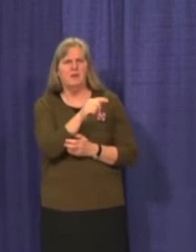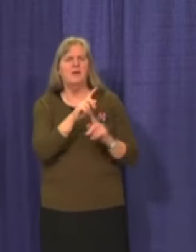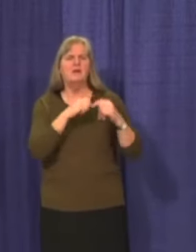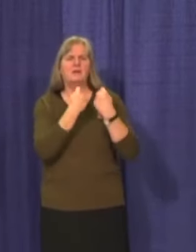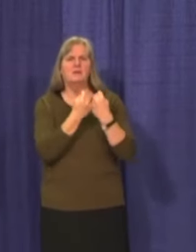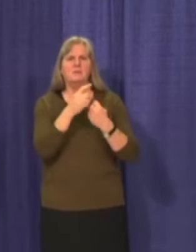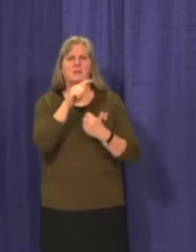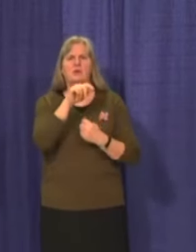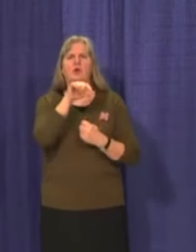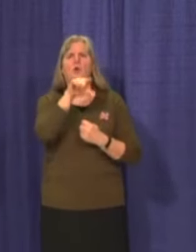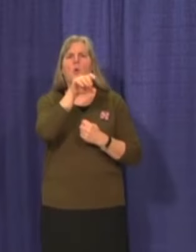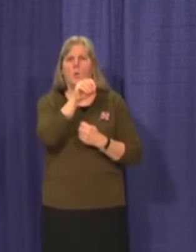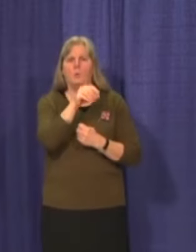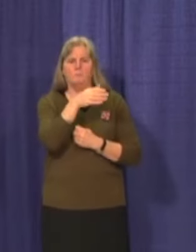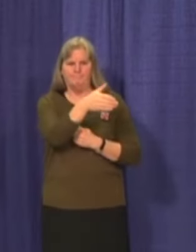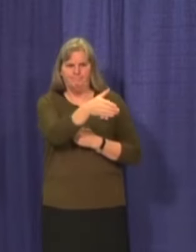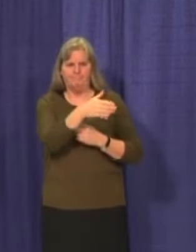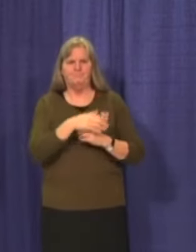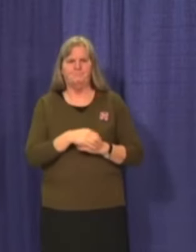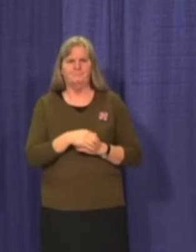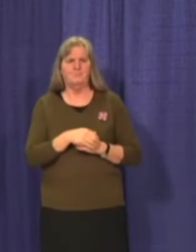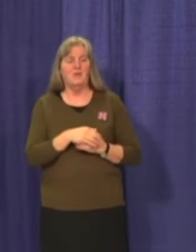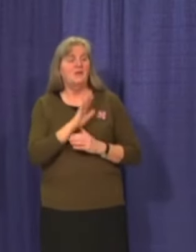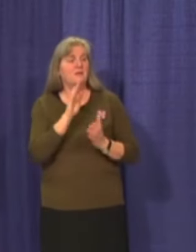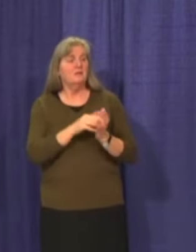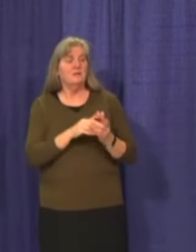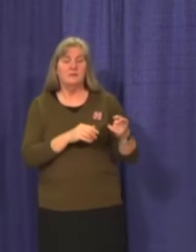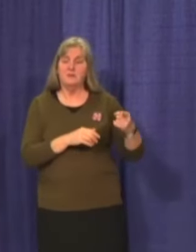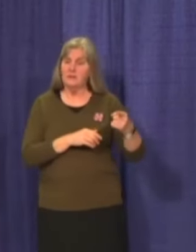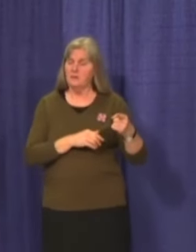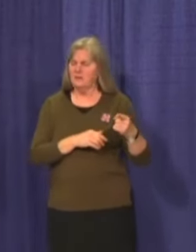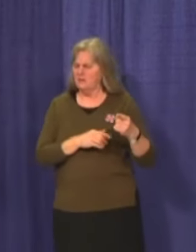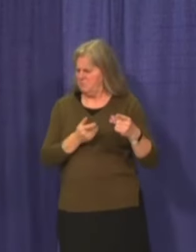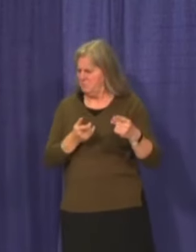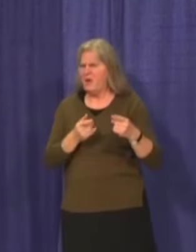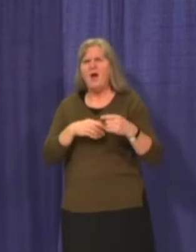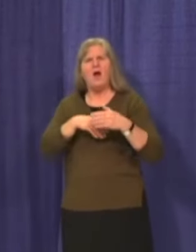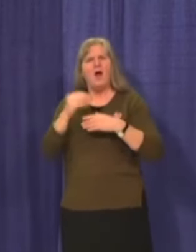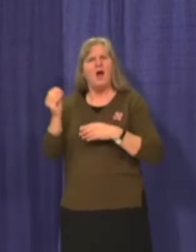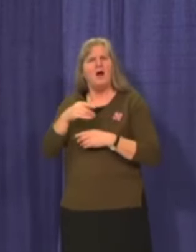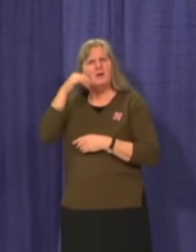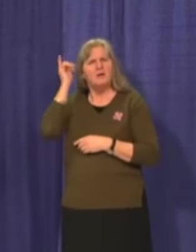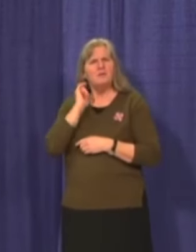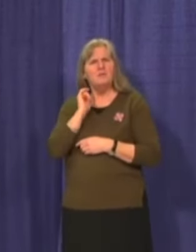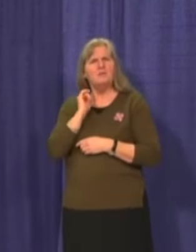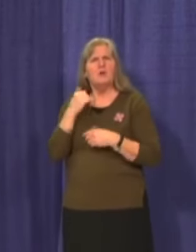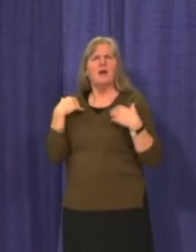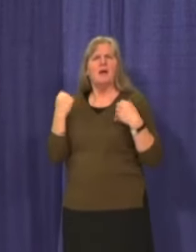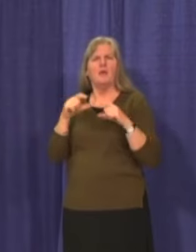Togo. At the clinic, they presented out of territory health care cards.